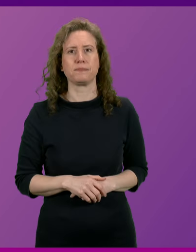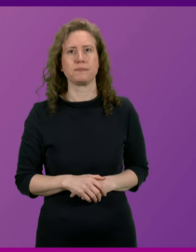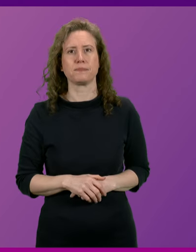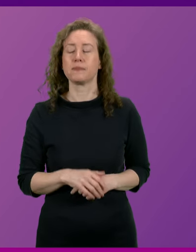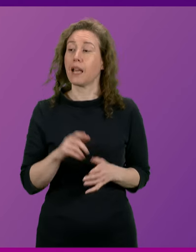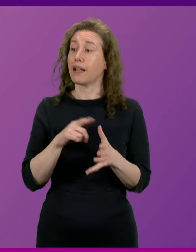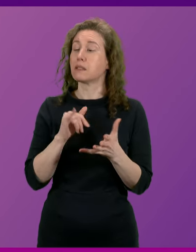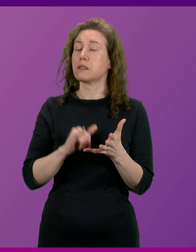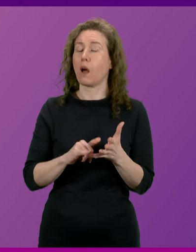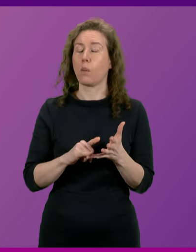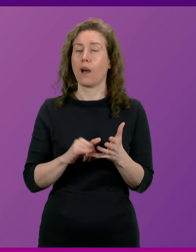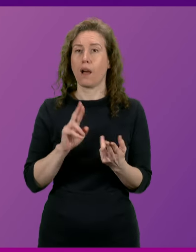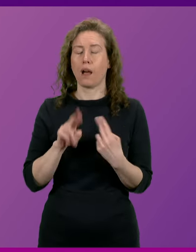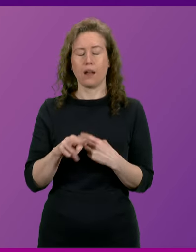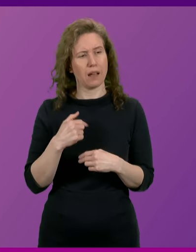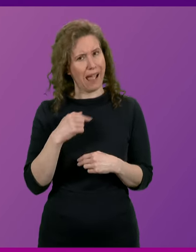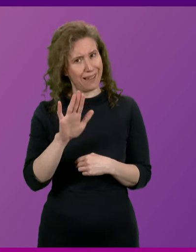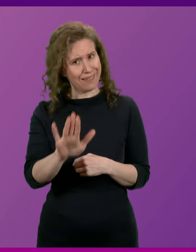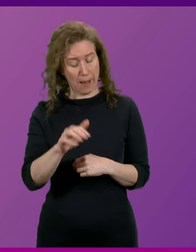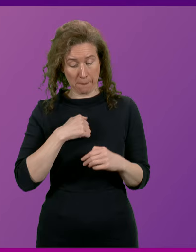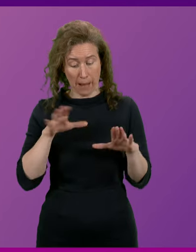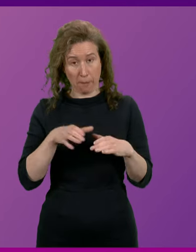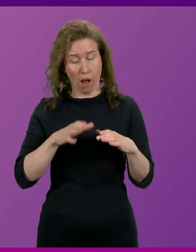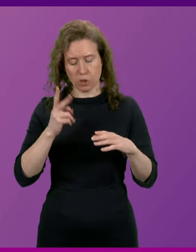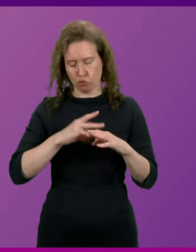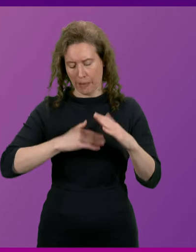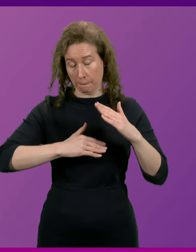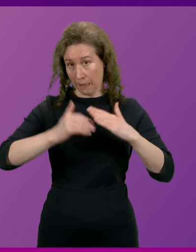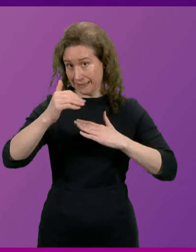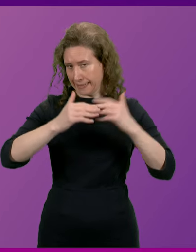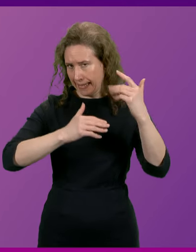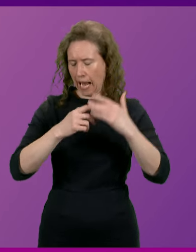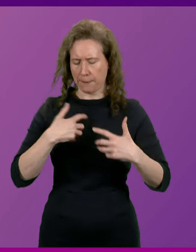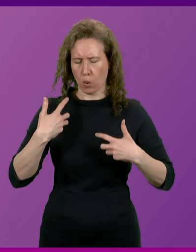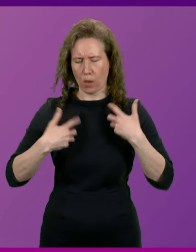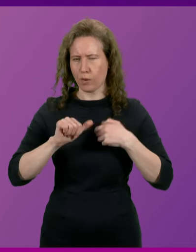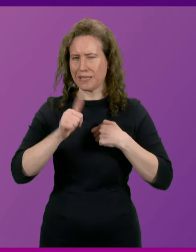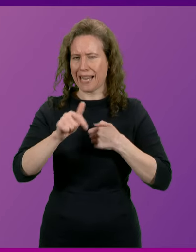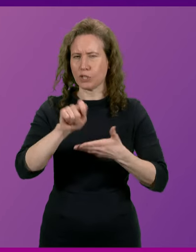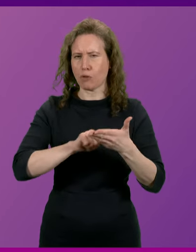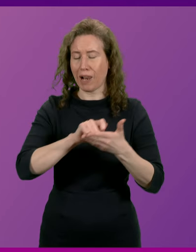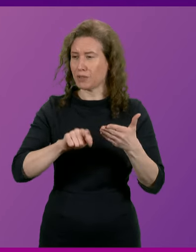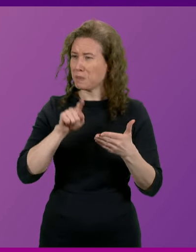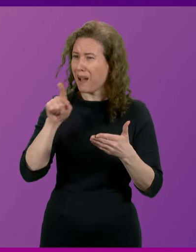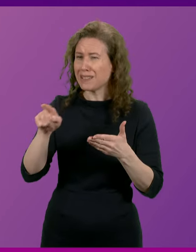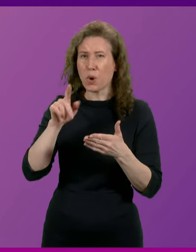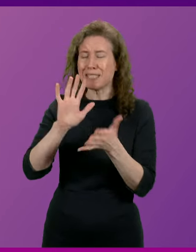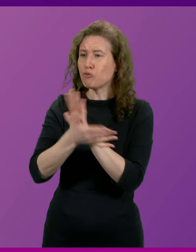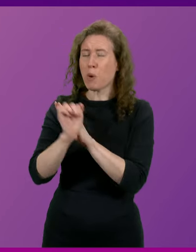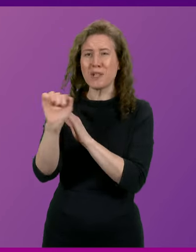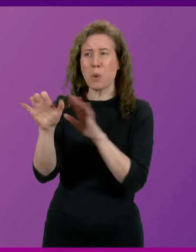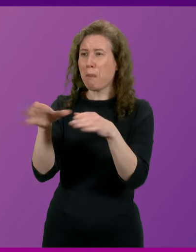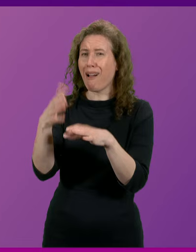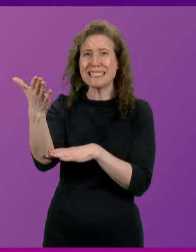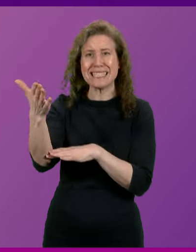Presiding officer, I'm rebuilding my party and looking forward to the next general election. He's destroying his party and wants to run